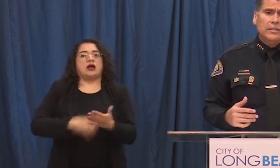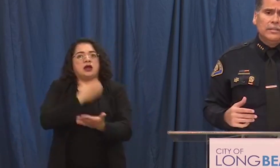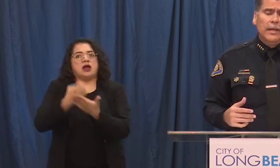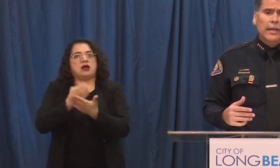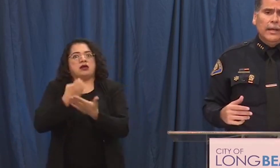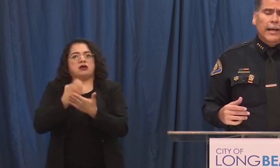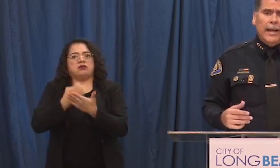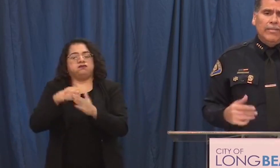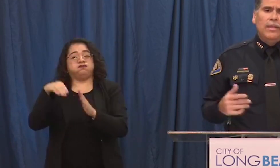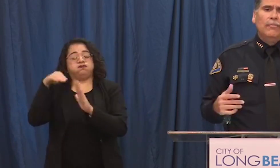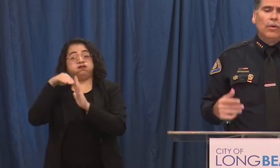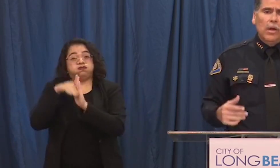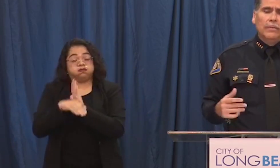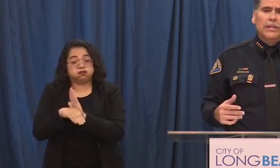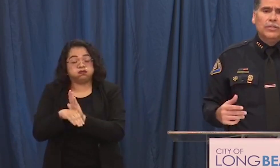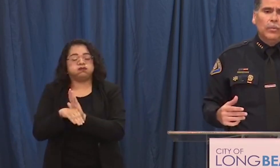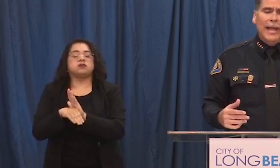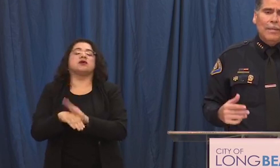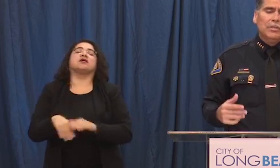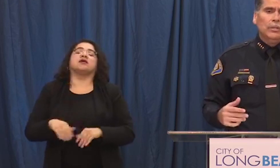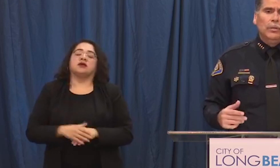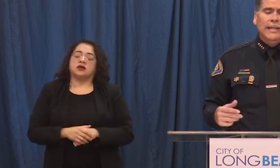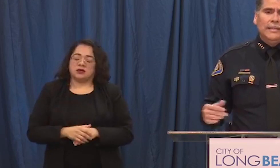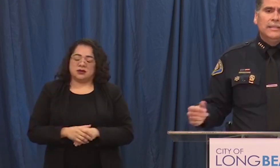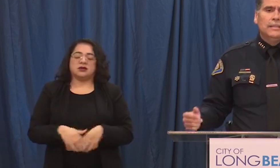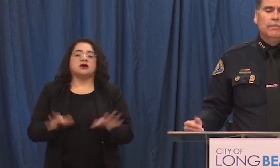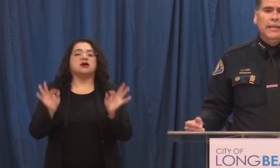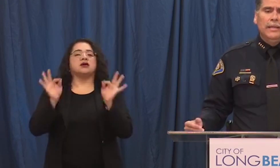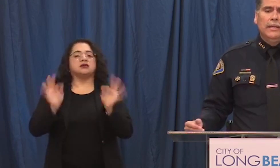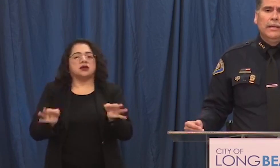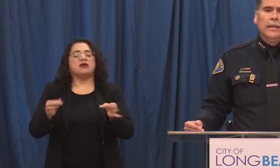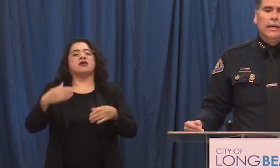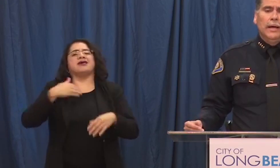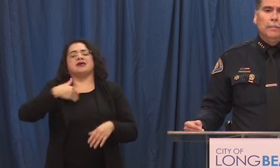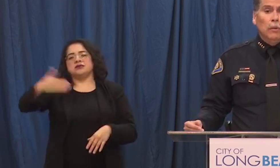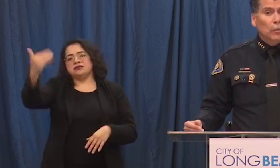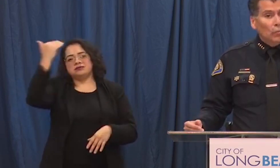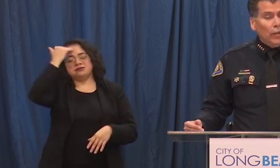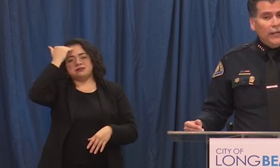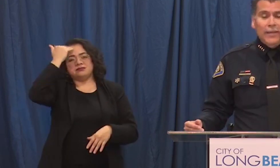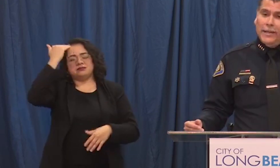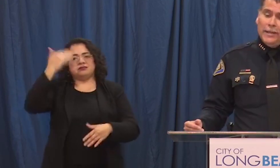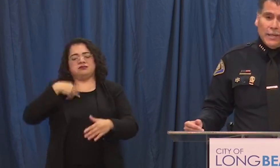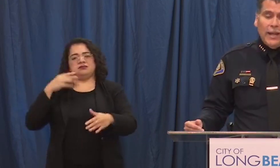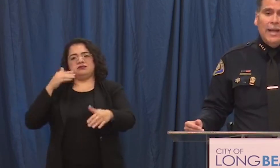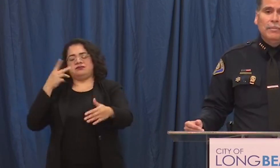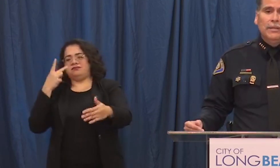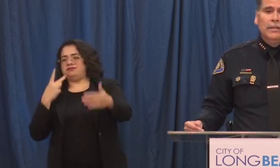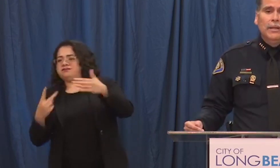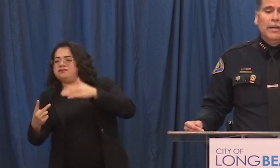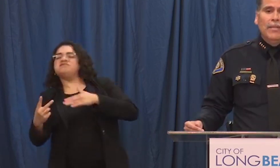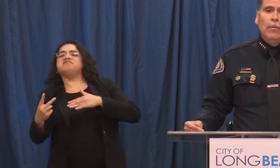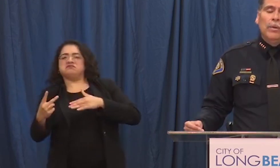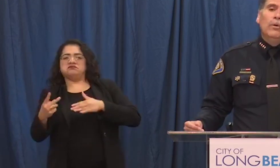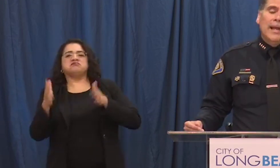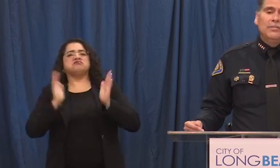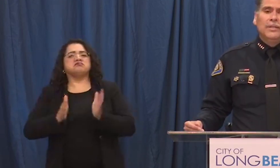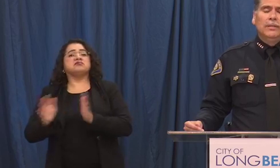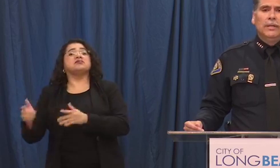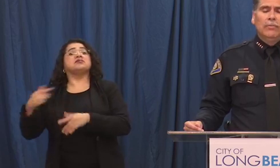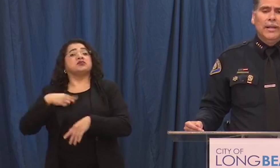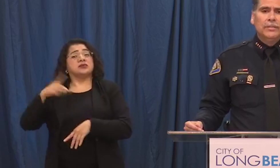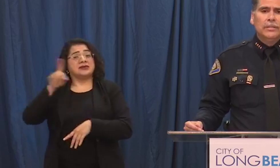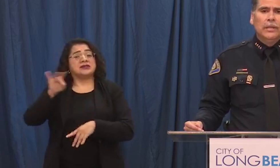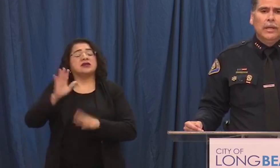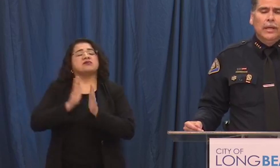crisis I think for all of us we absolutely anticipated uh but we're praying that it didn't happen that we would have